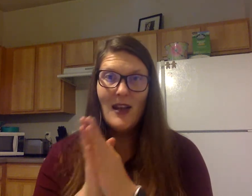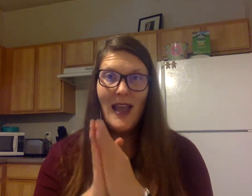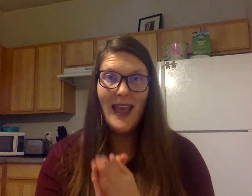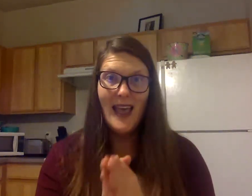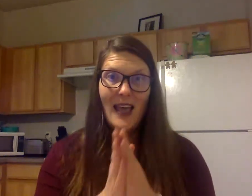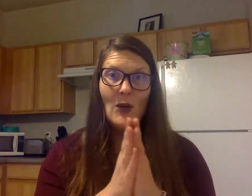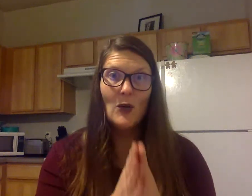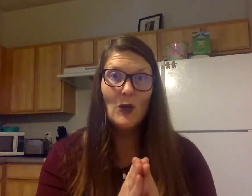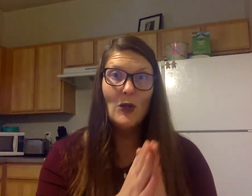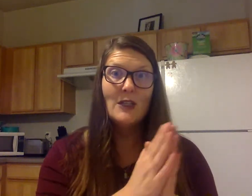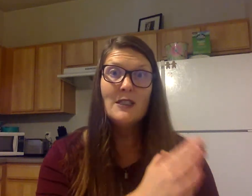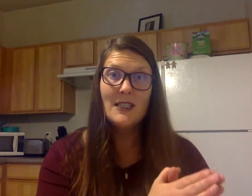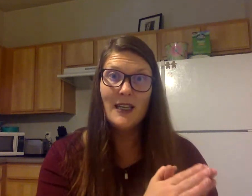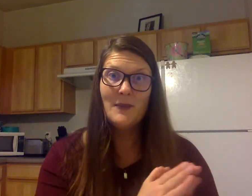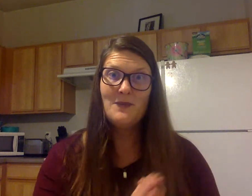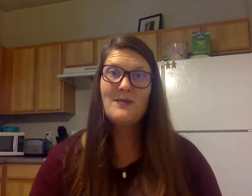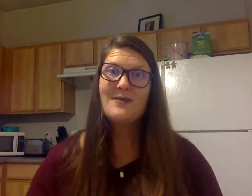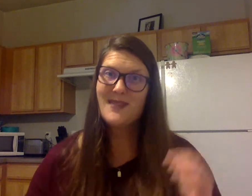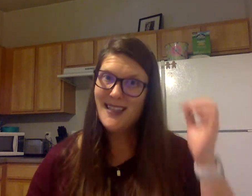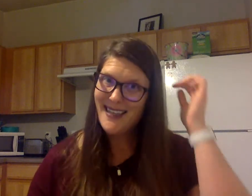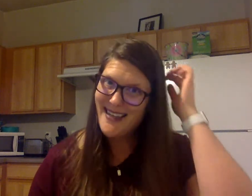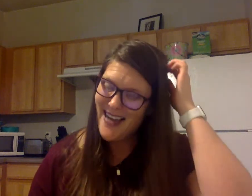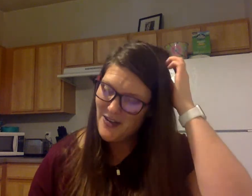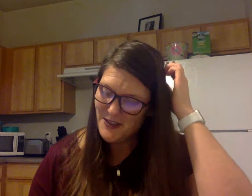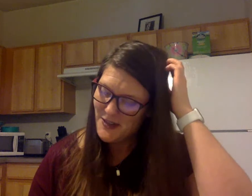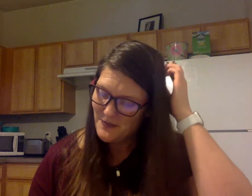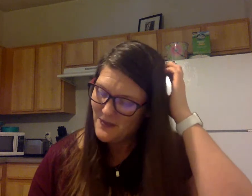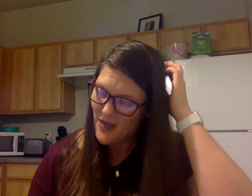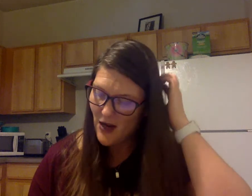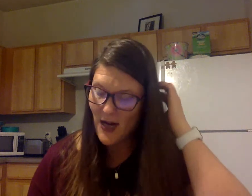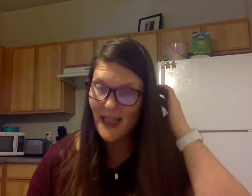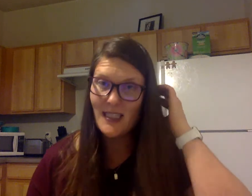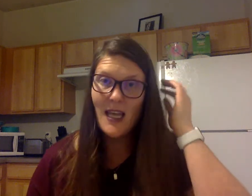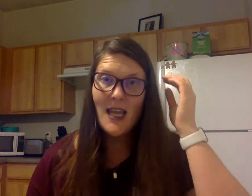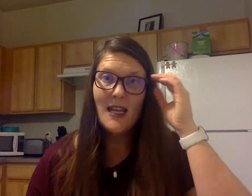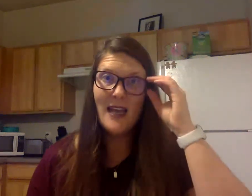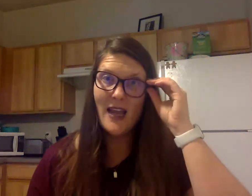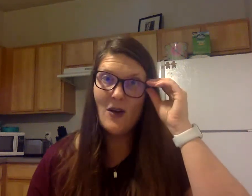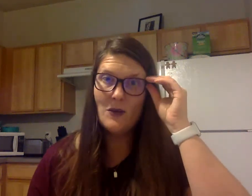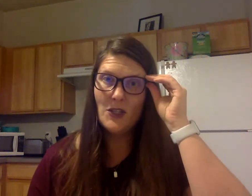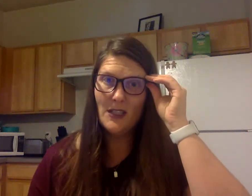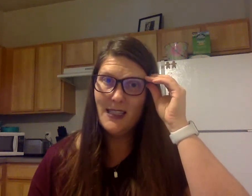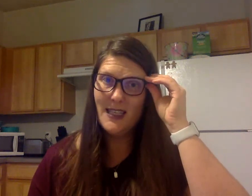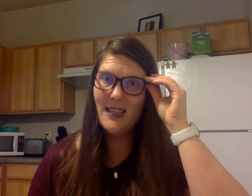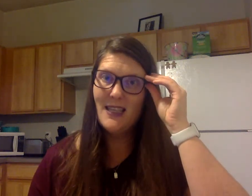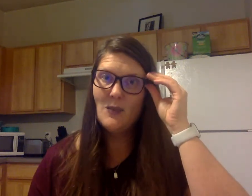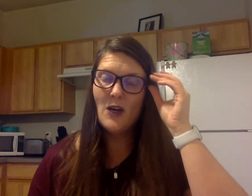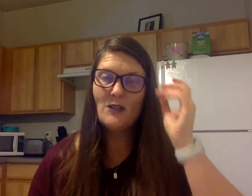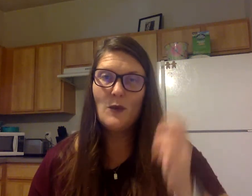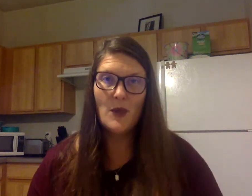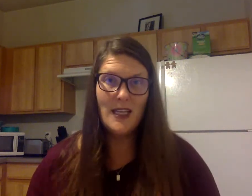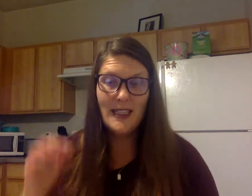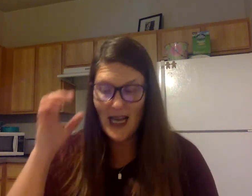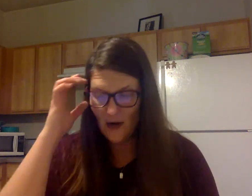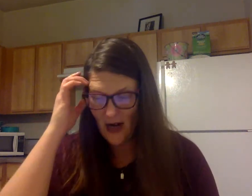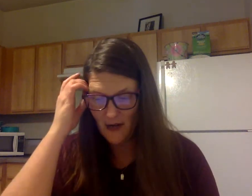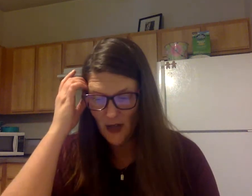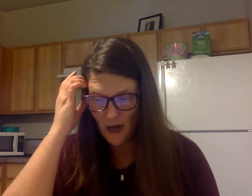-E-L-T. Nelt. All right. Now I want you to listen in these words for the diagraph. So you're